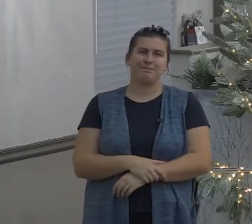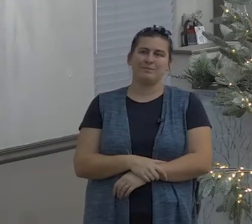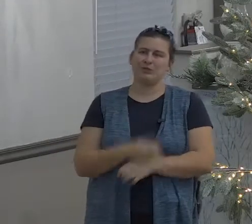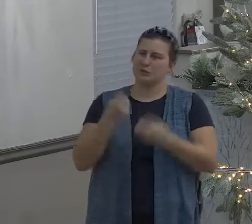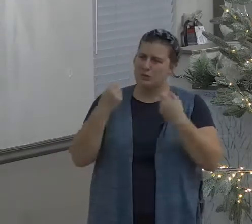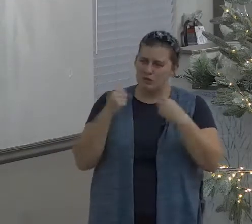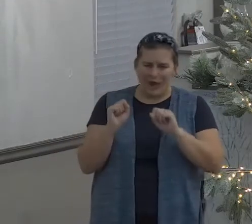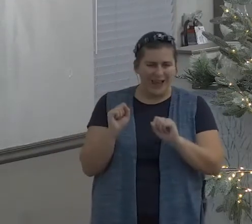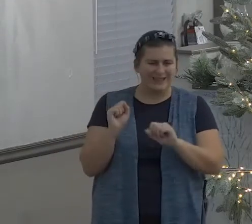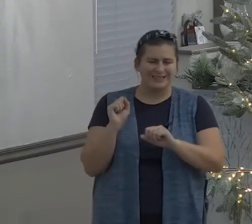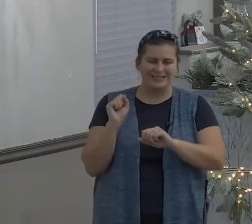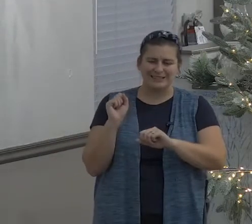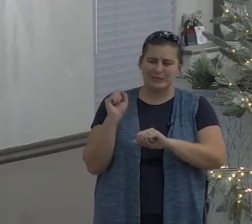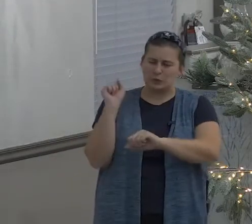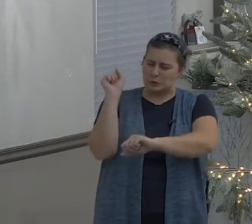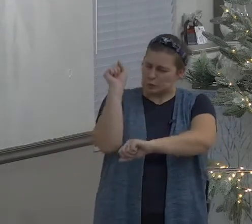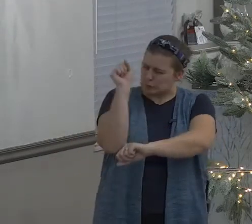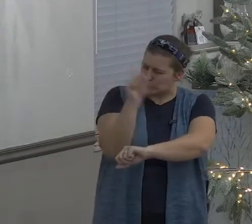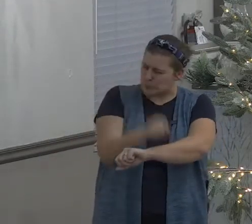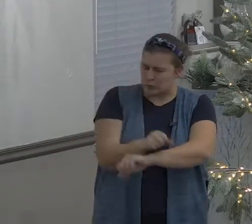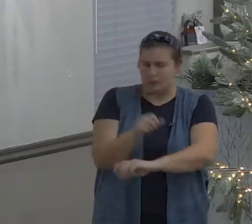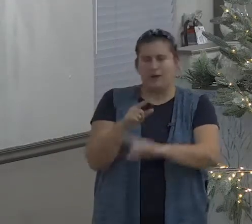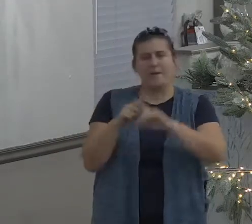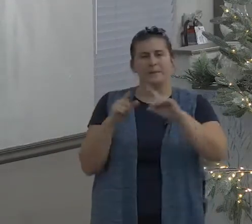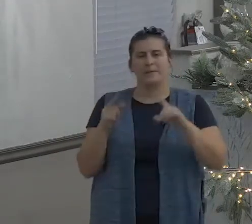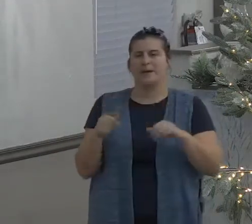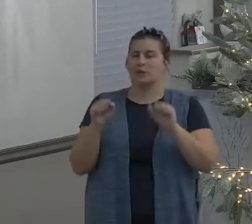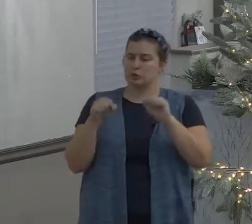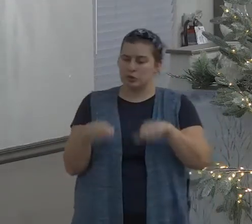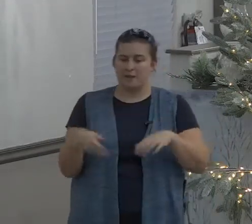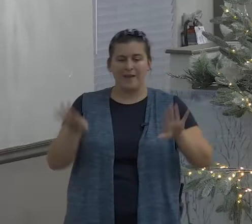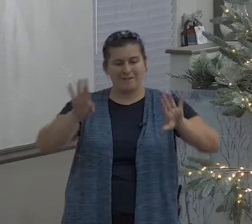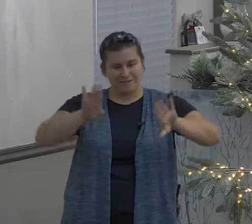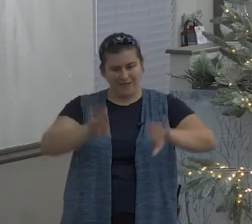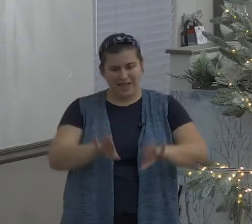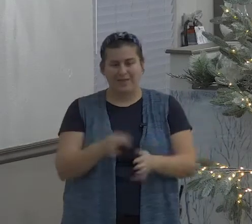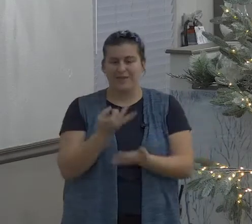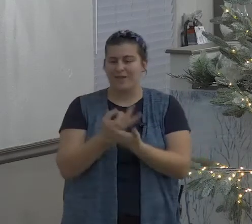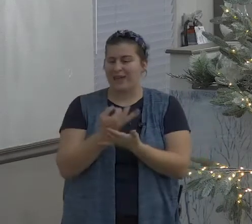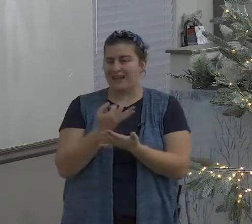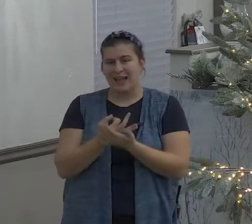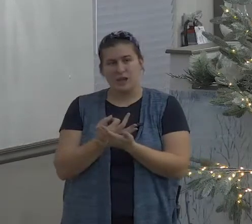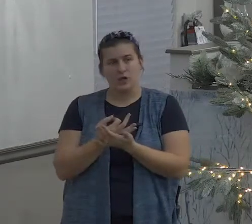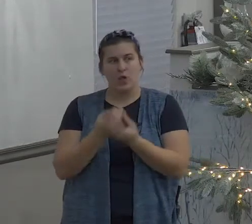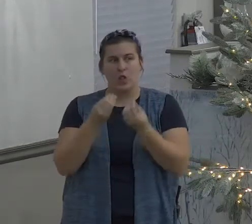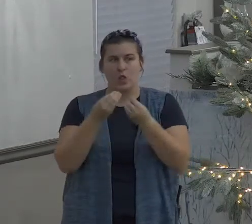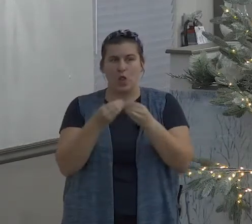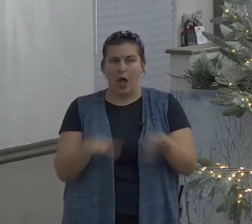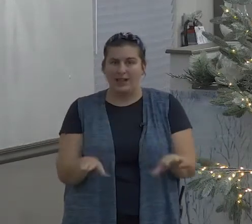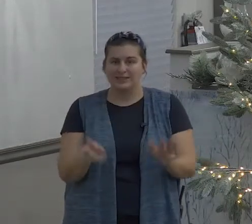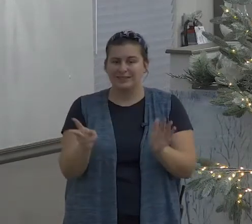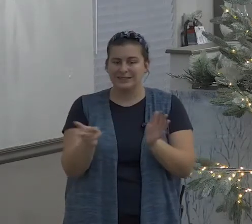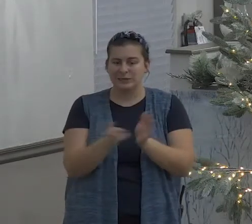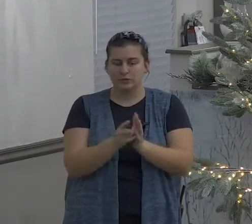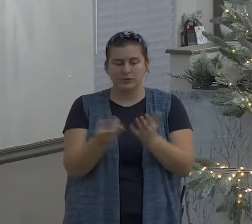it could be a valley of I mean Betty's been sick for quite some time